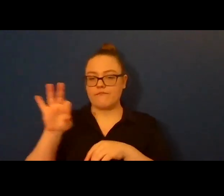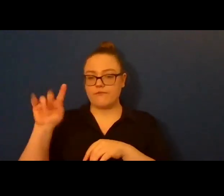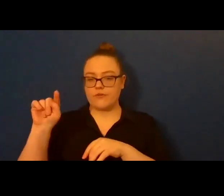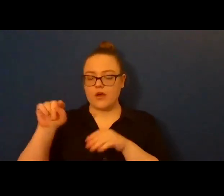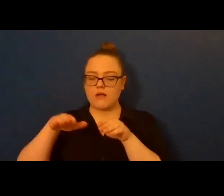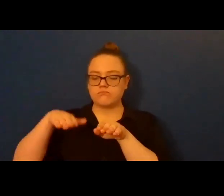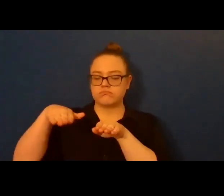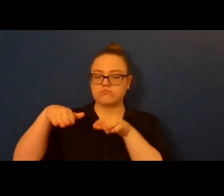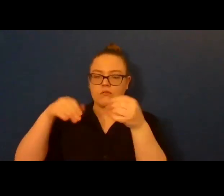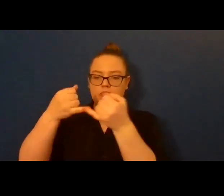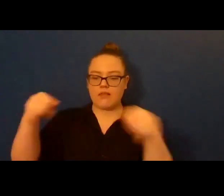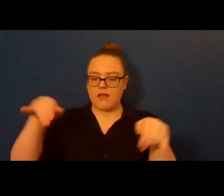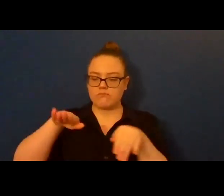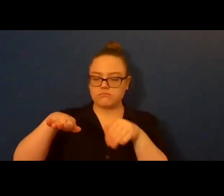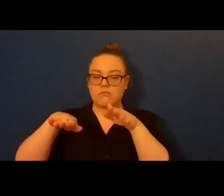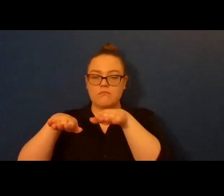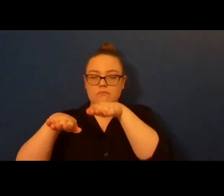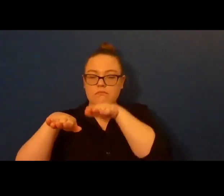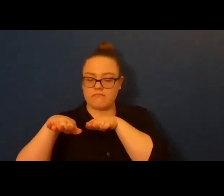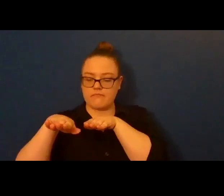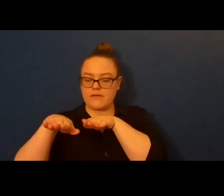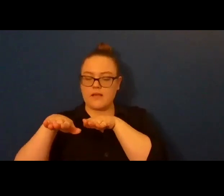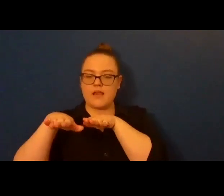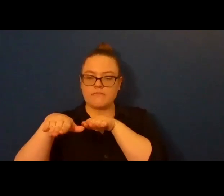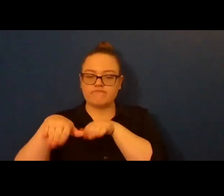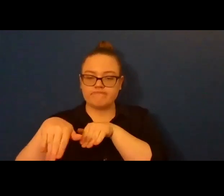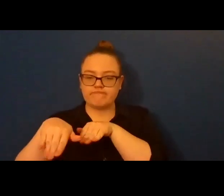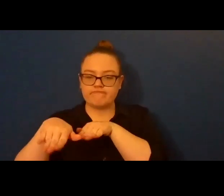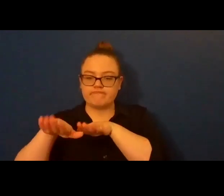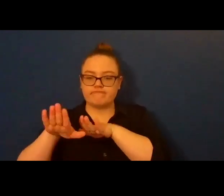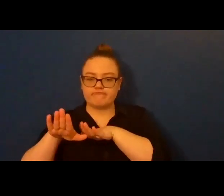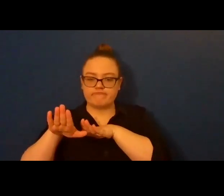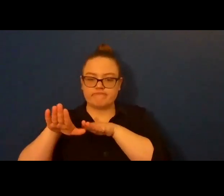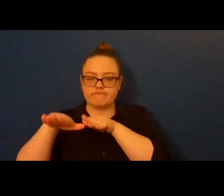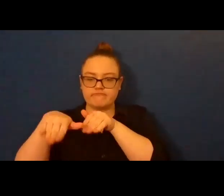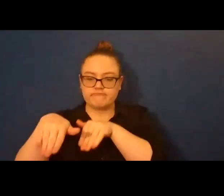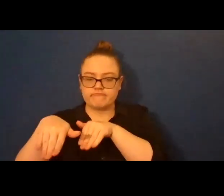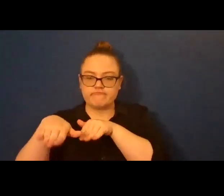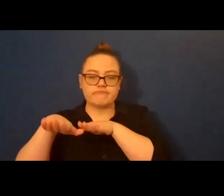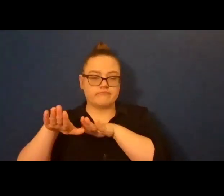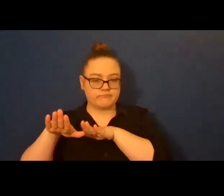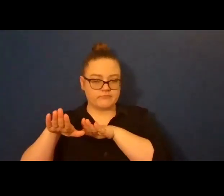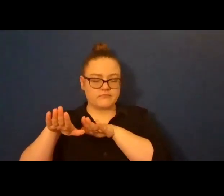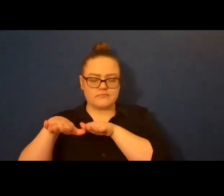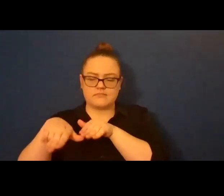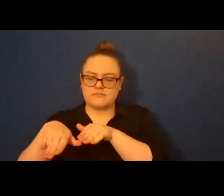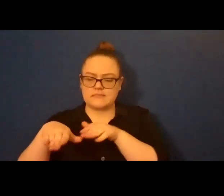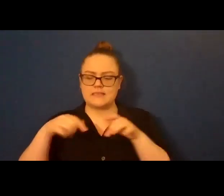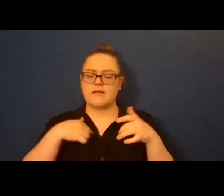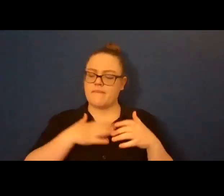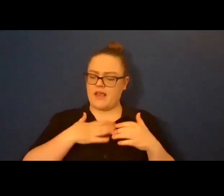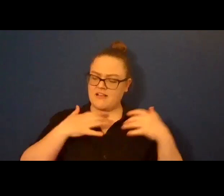and I rock. My body weight shifting forward, back, forward, back. This strength is mine.